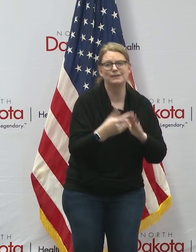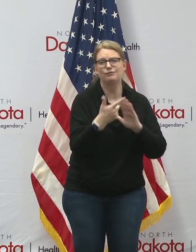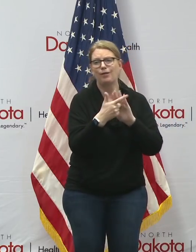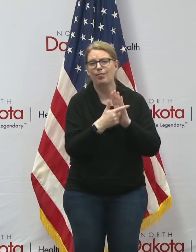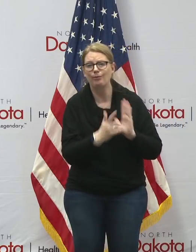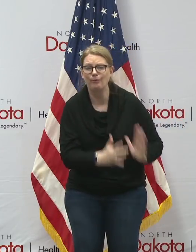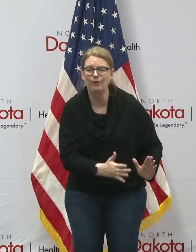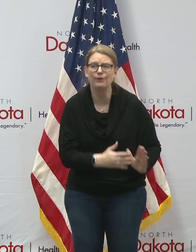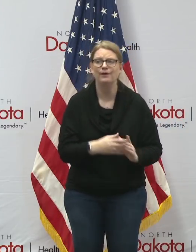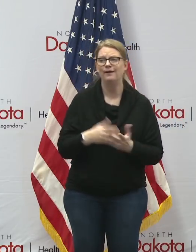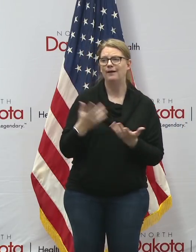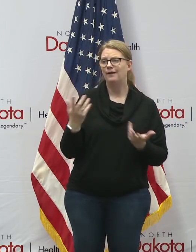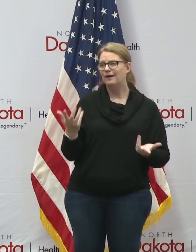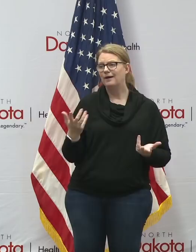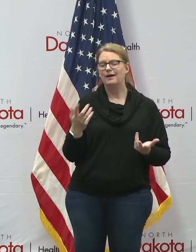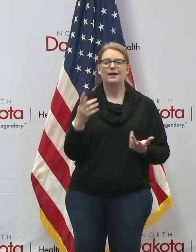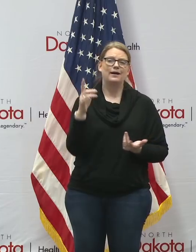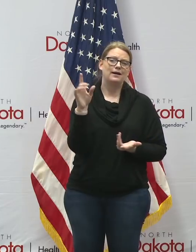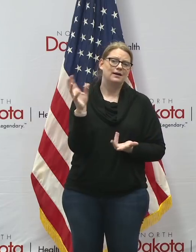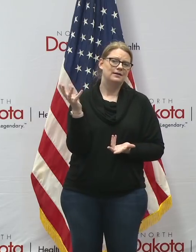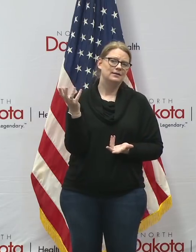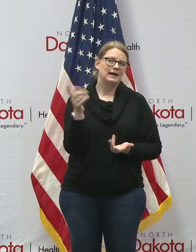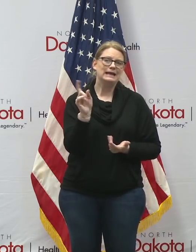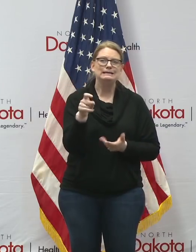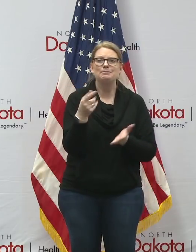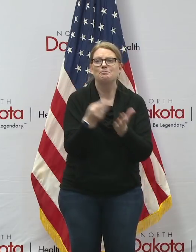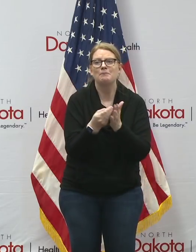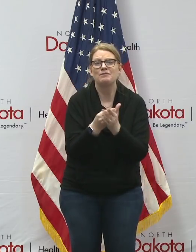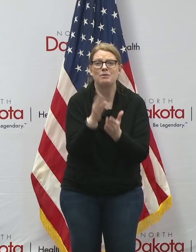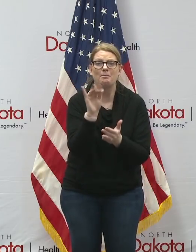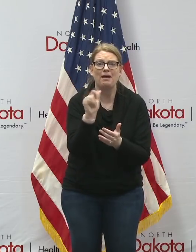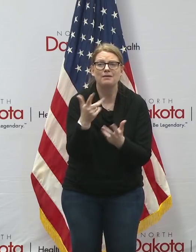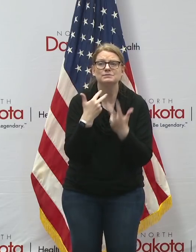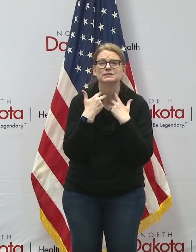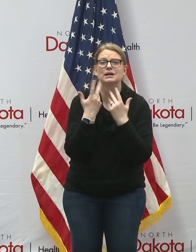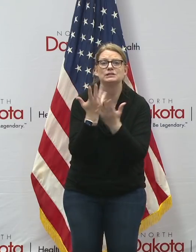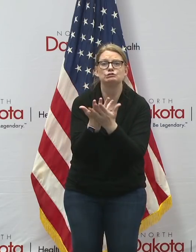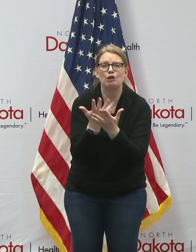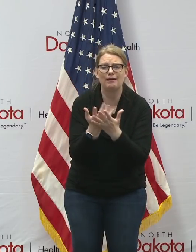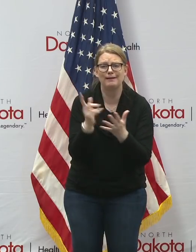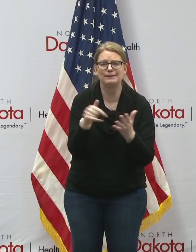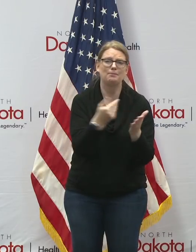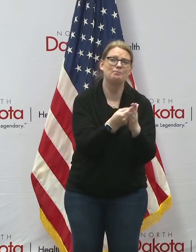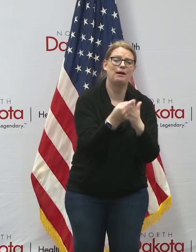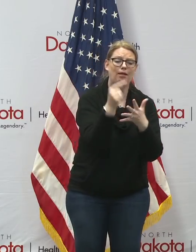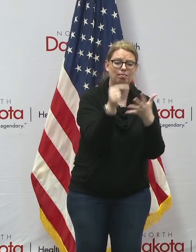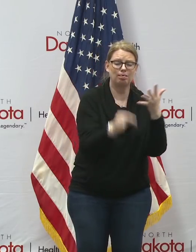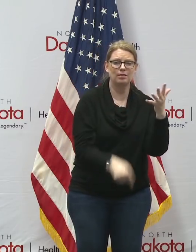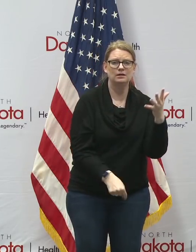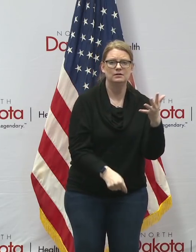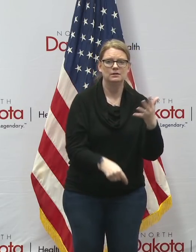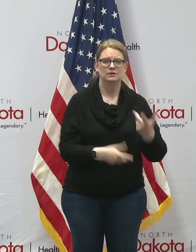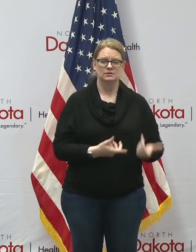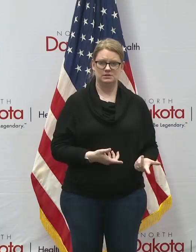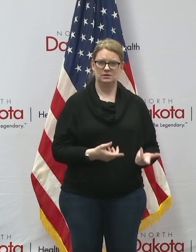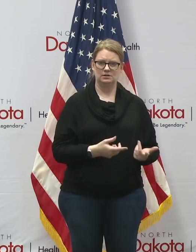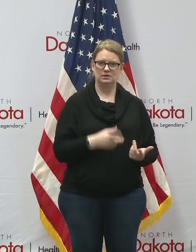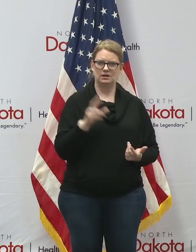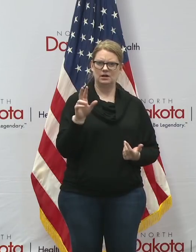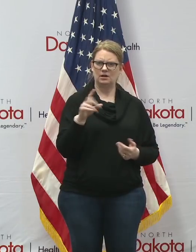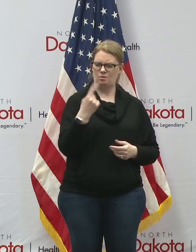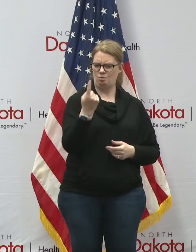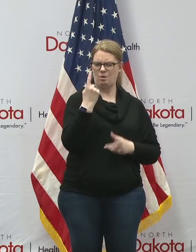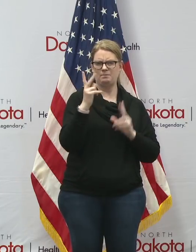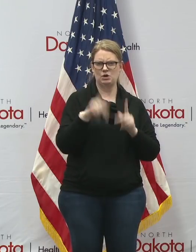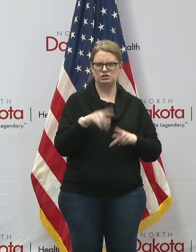lawyer they need money for um bail they need money for one purpose or another an alert citizen of north dakota called